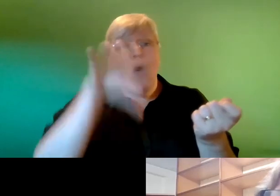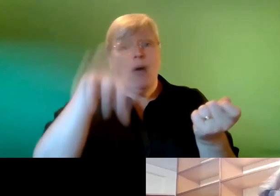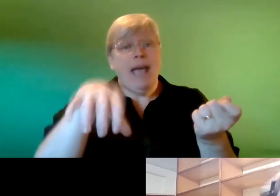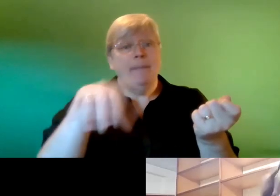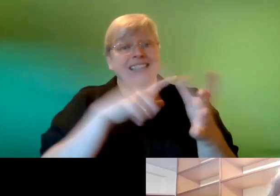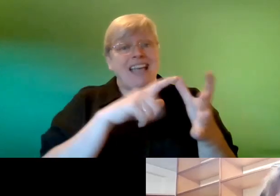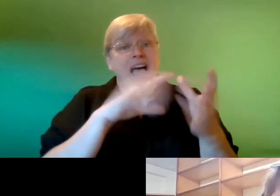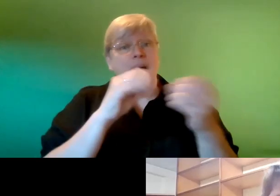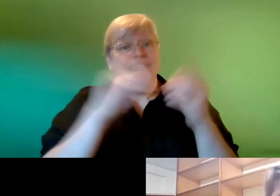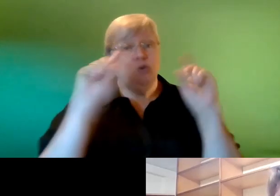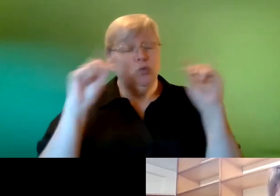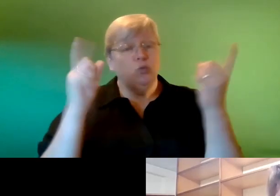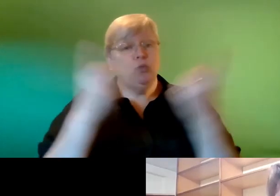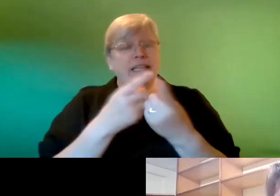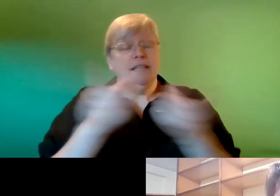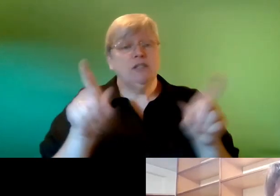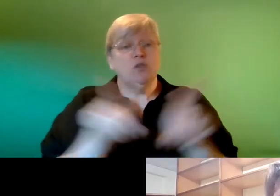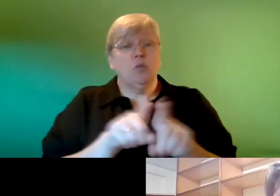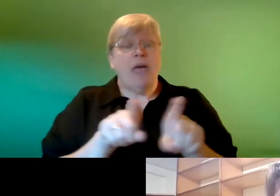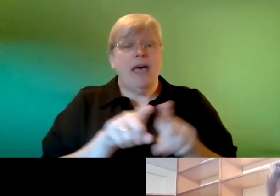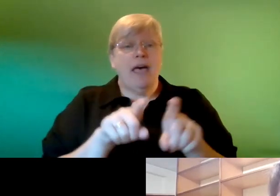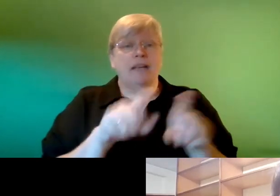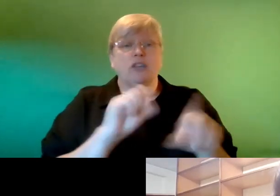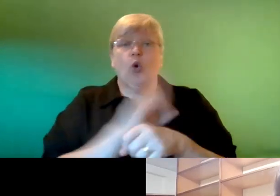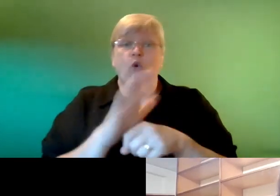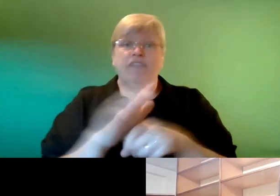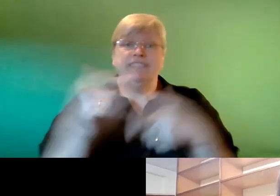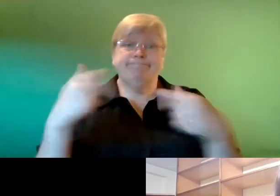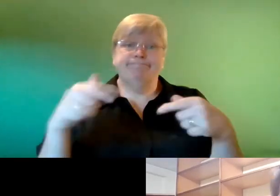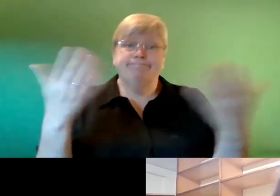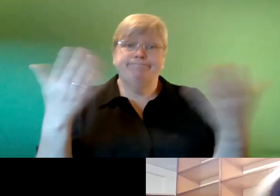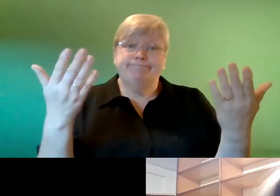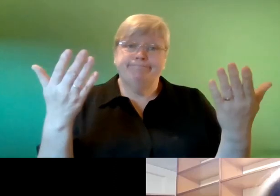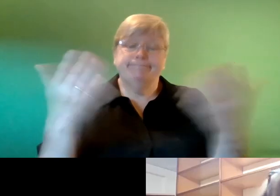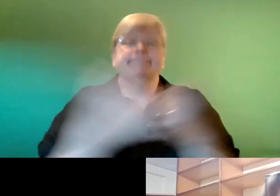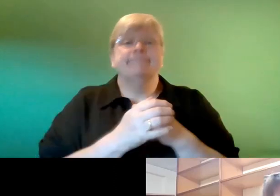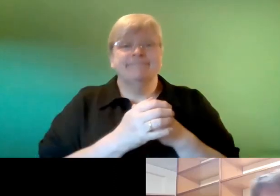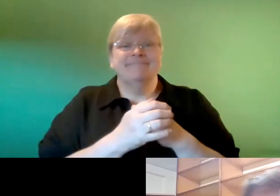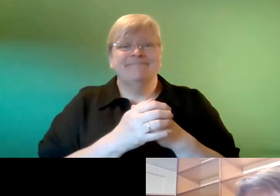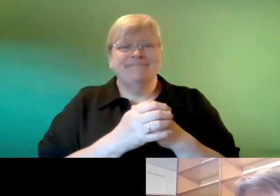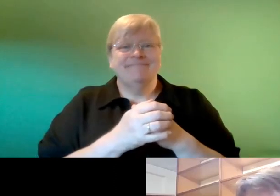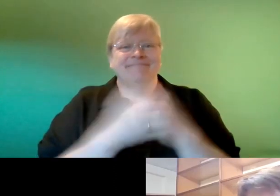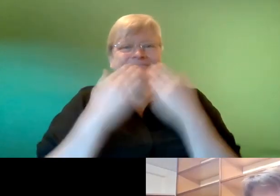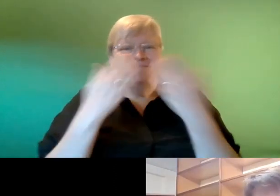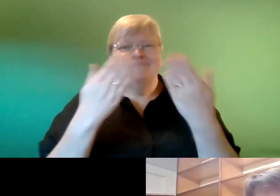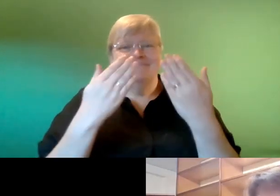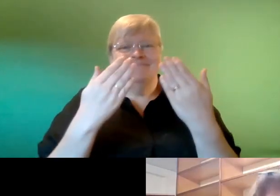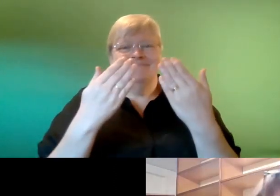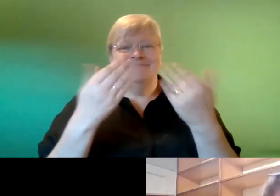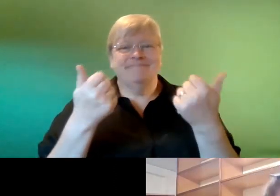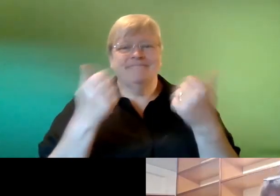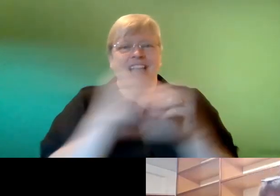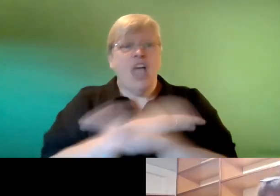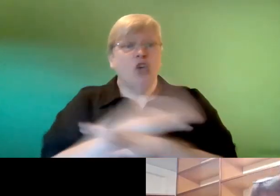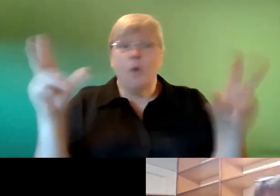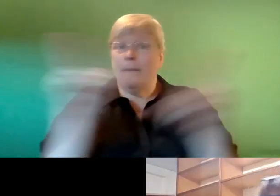um if covered permitting so super that's all thank you there it is yes and